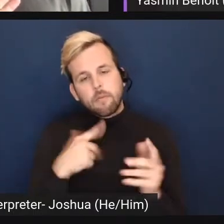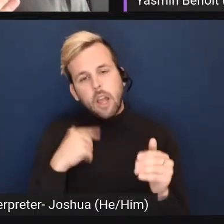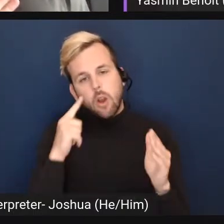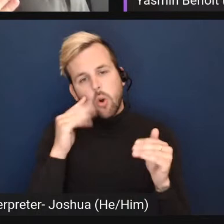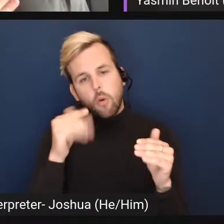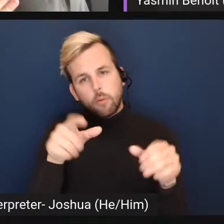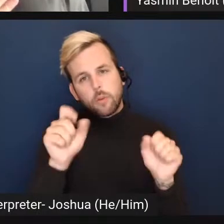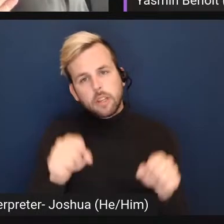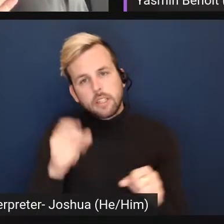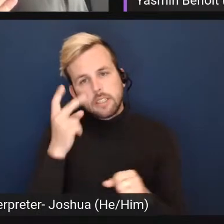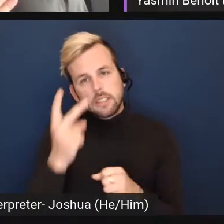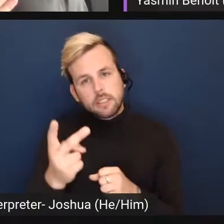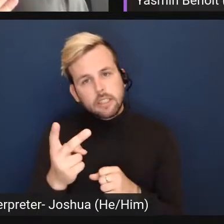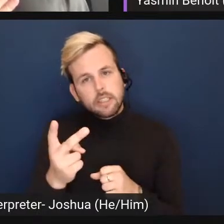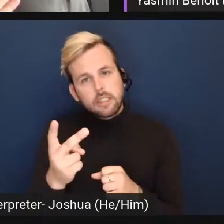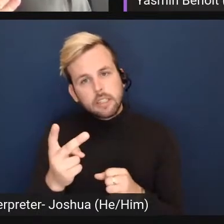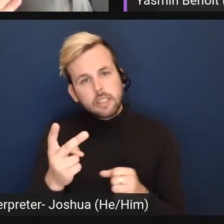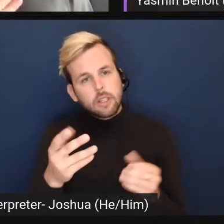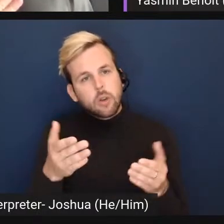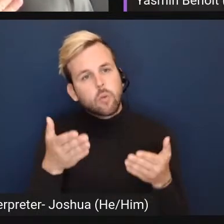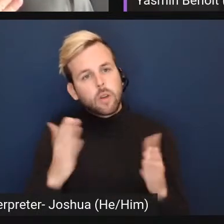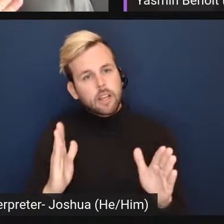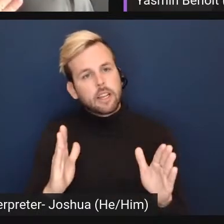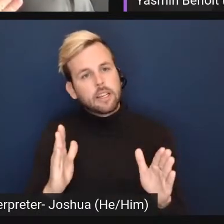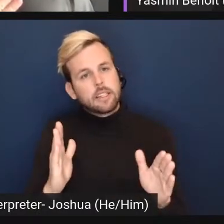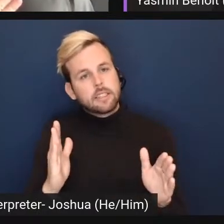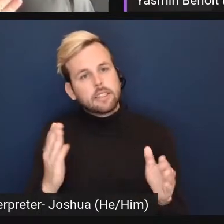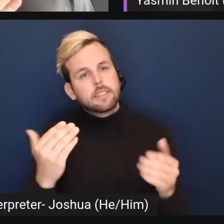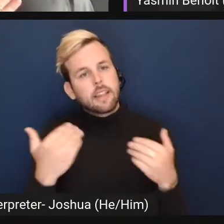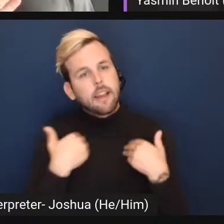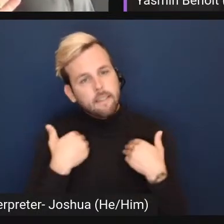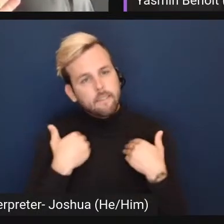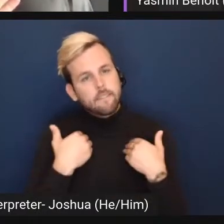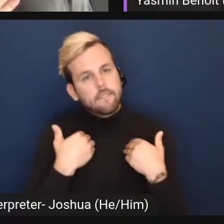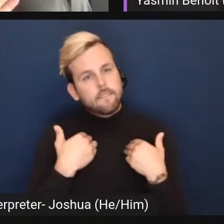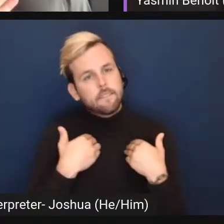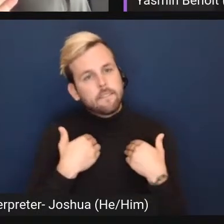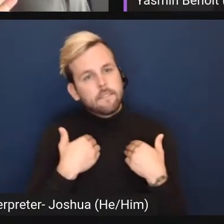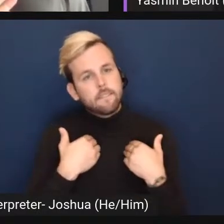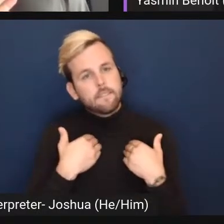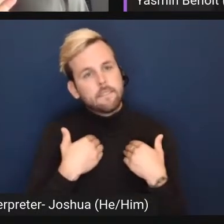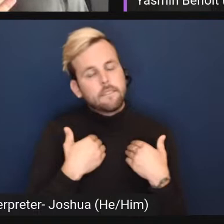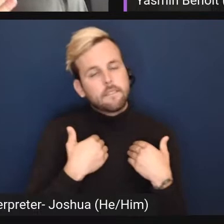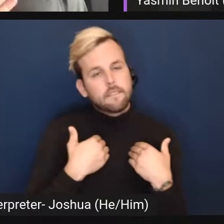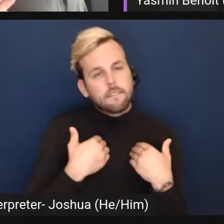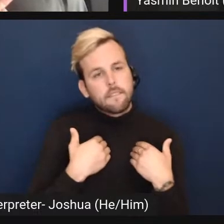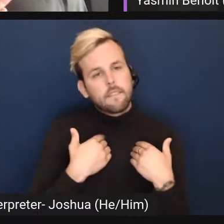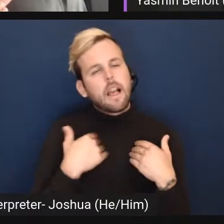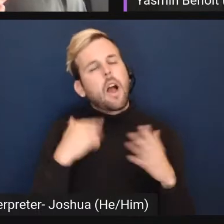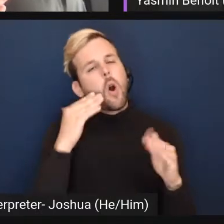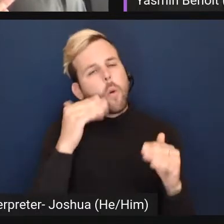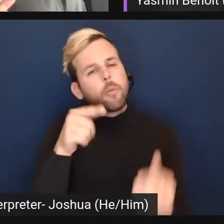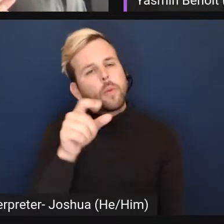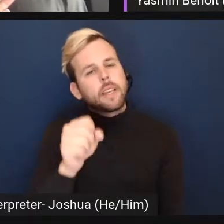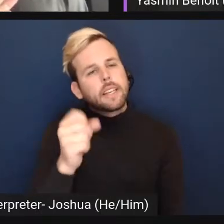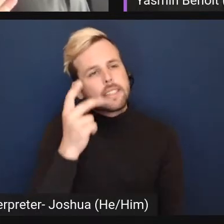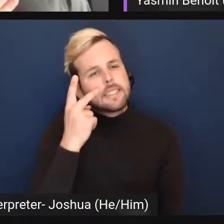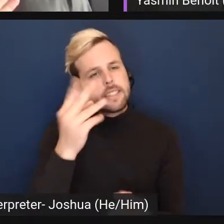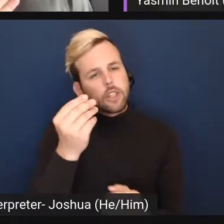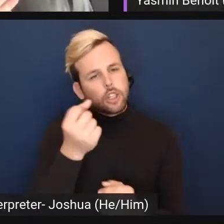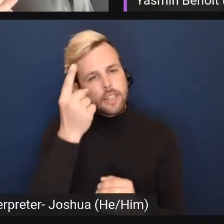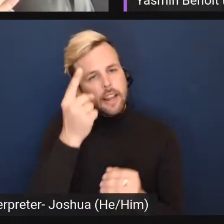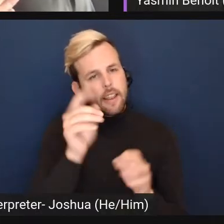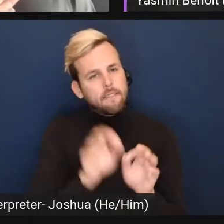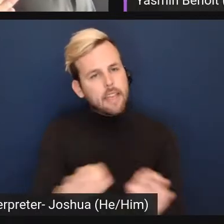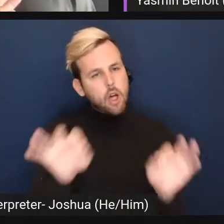you can see the ways in which there is a, um, I hope you can see and understand the